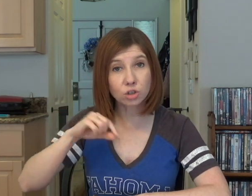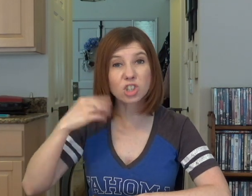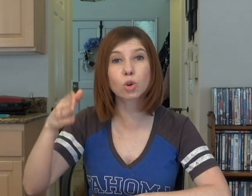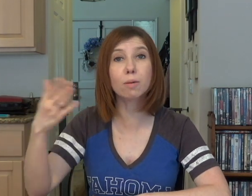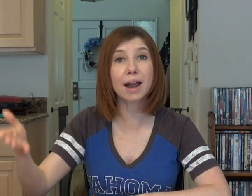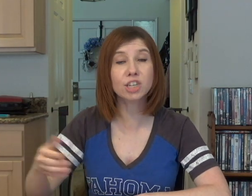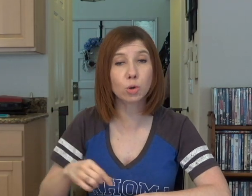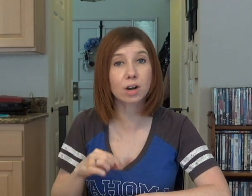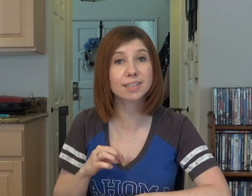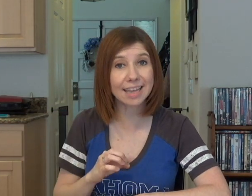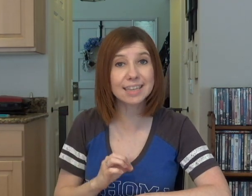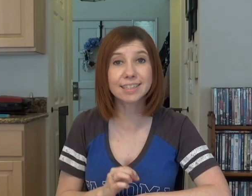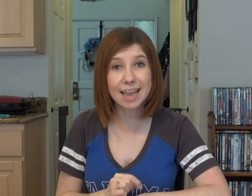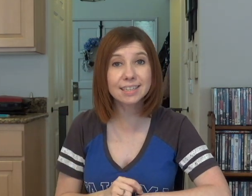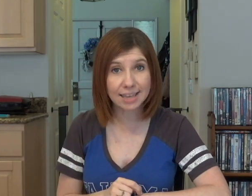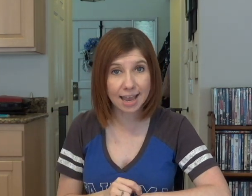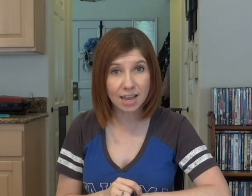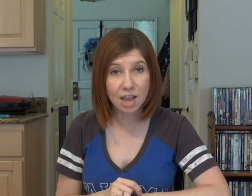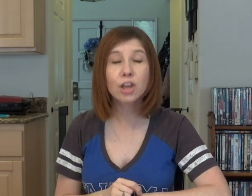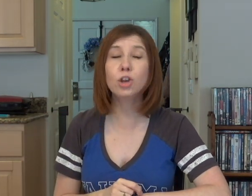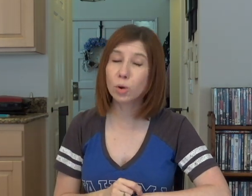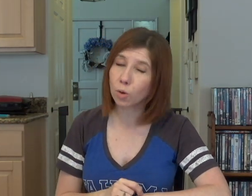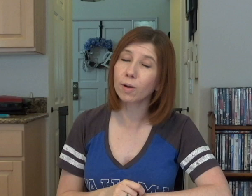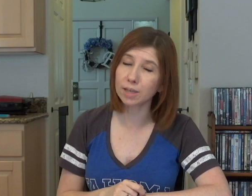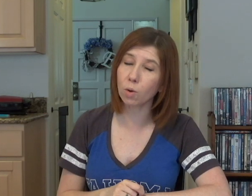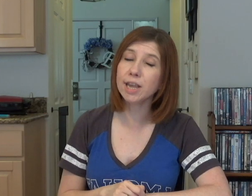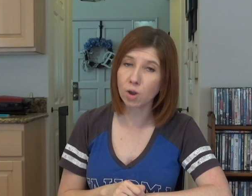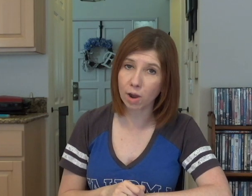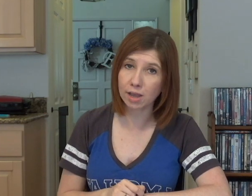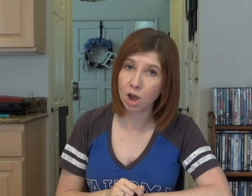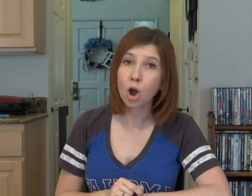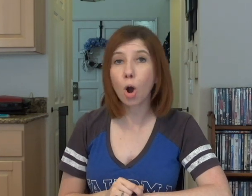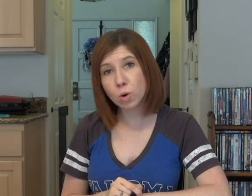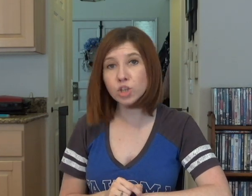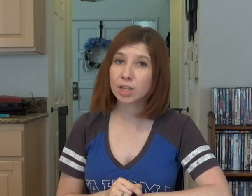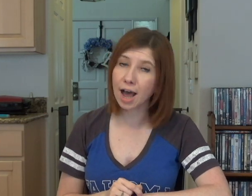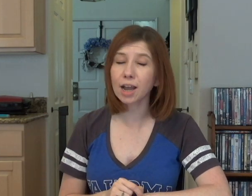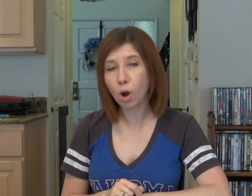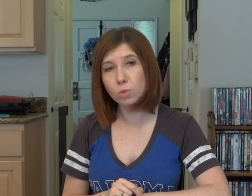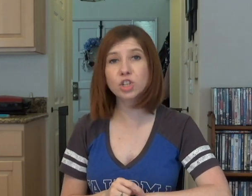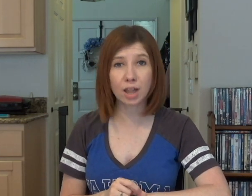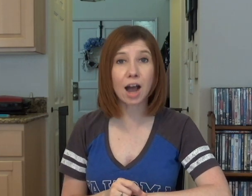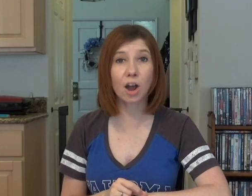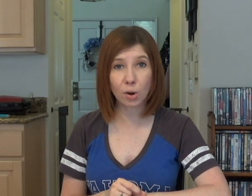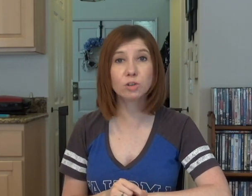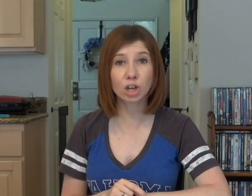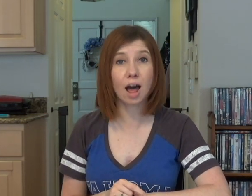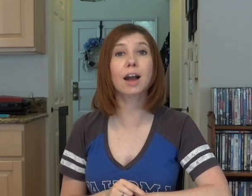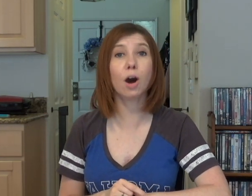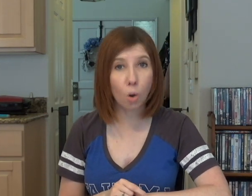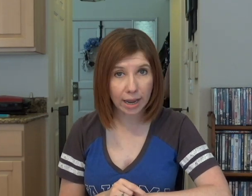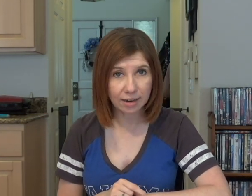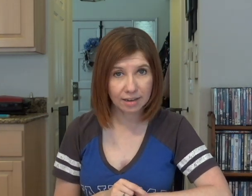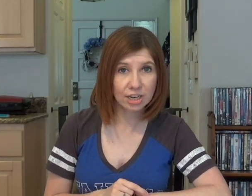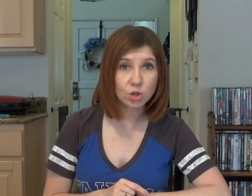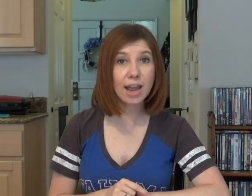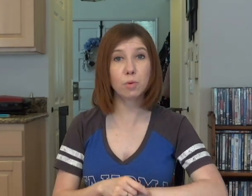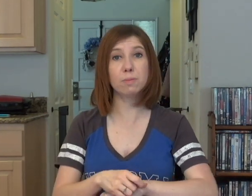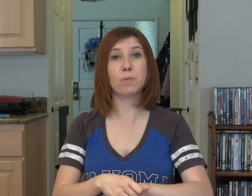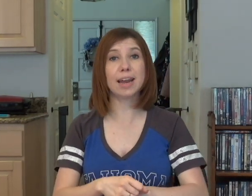to remind you are, say, say, say, no, yoi, yoi, yoi. Ochilaka, ochilaka, ochilaka, hoy. Try it with me. Ready?